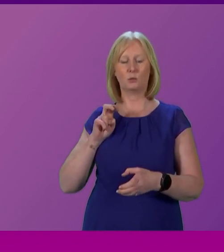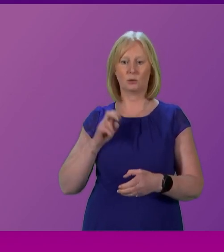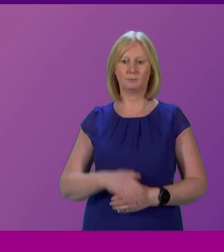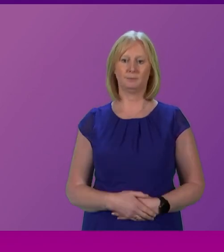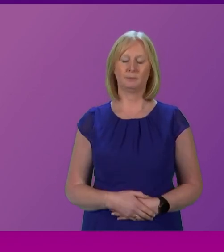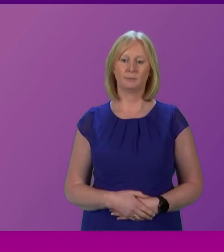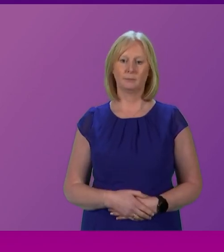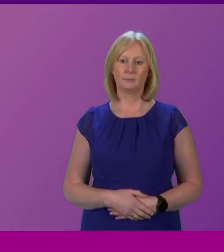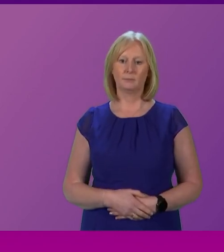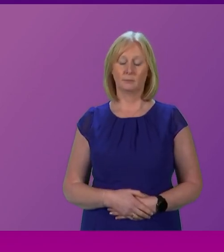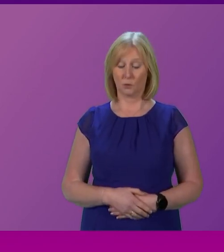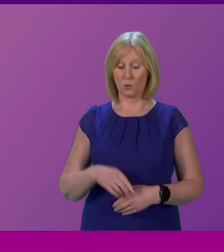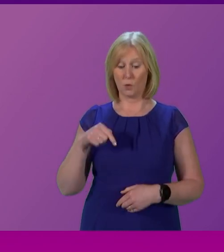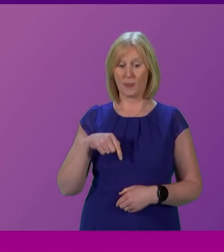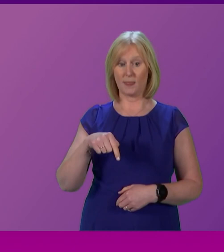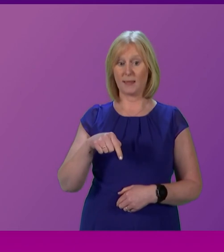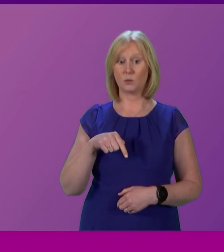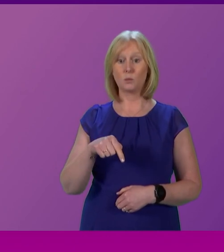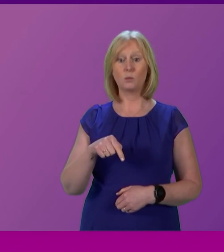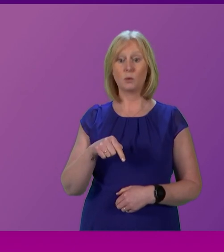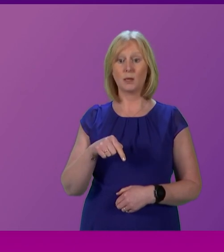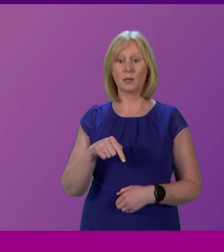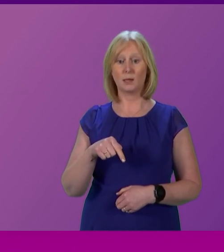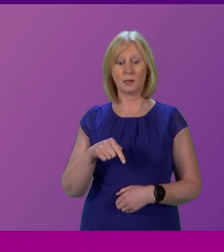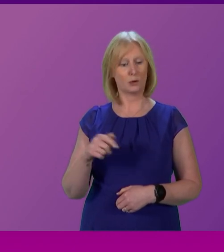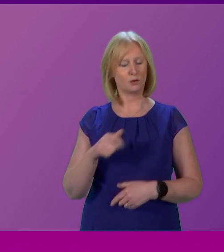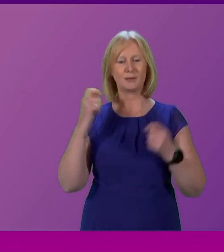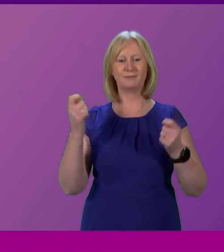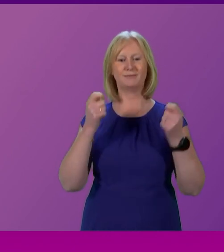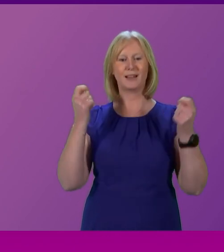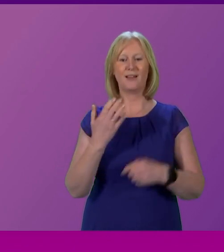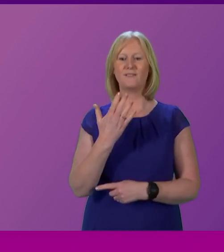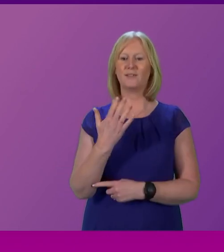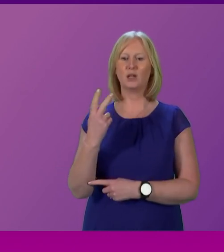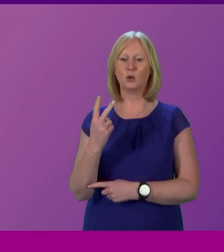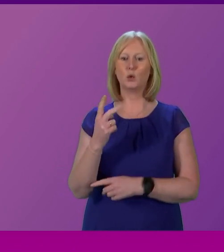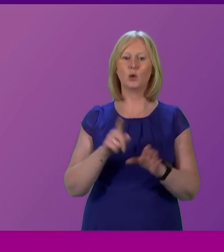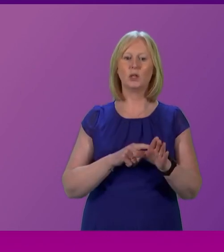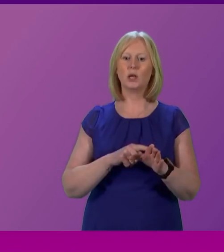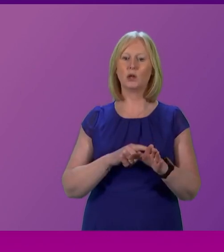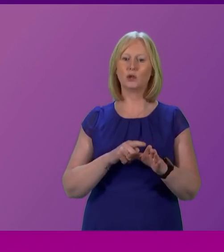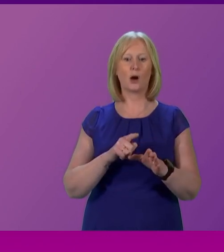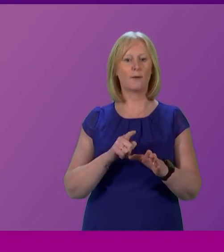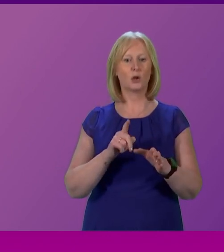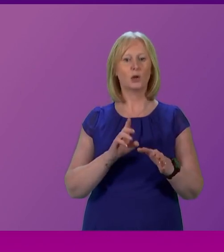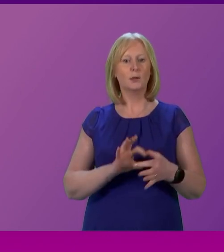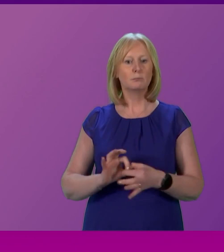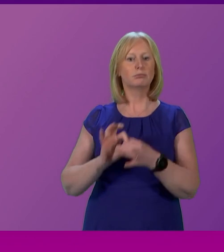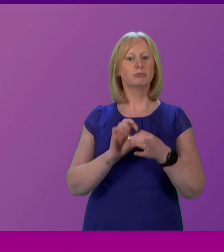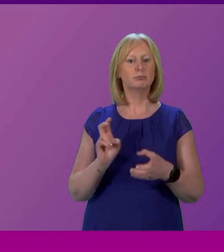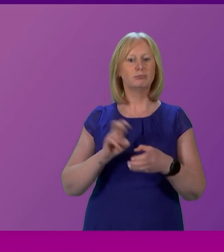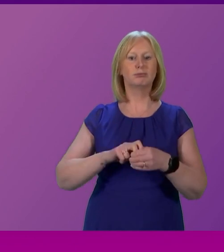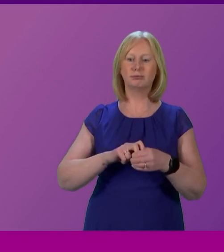week, instead of celebrating 50 years of EU membership, of cooperation, of multilateralism, of